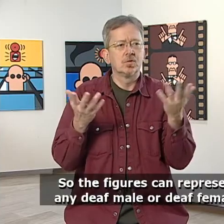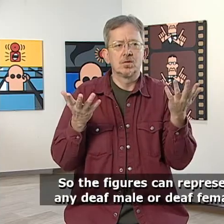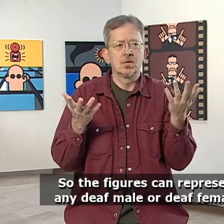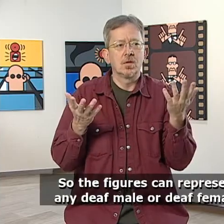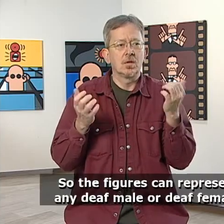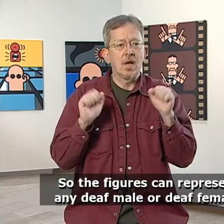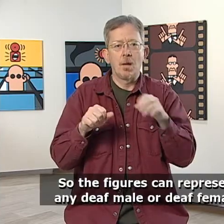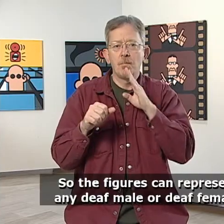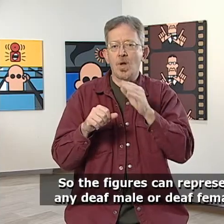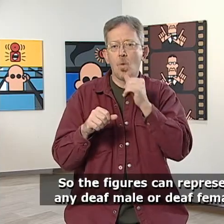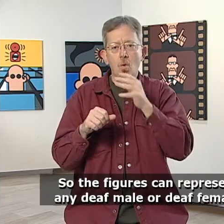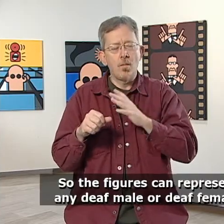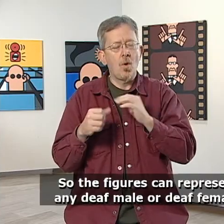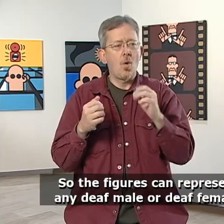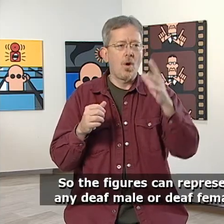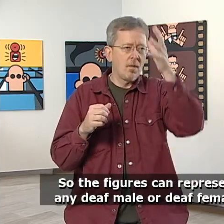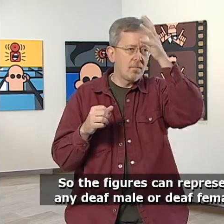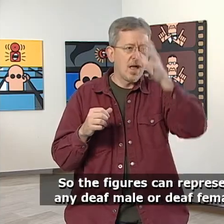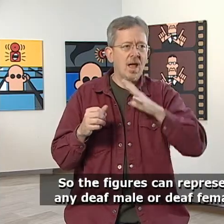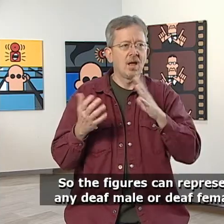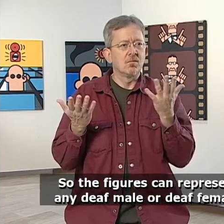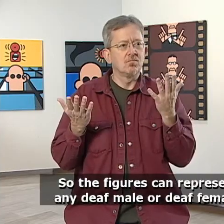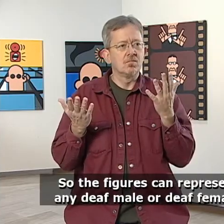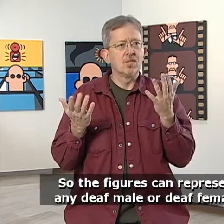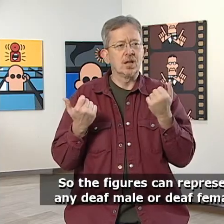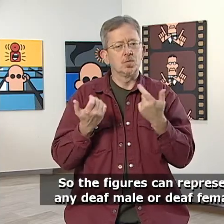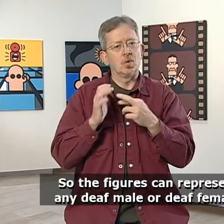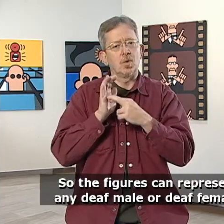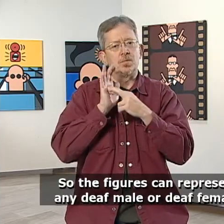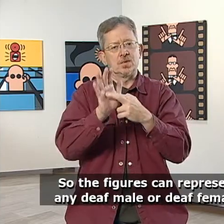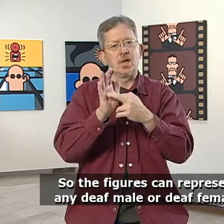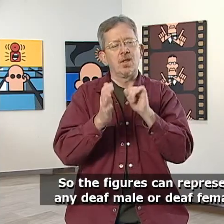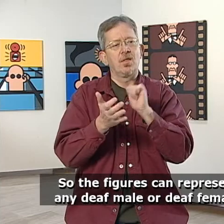So the figures can represent any deaf male or deaf female.